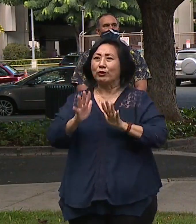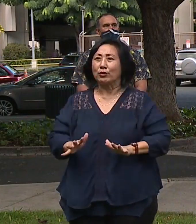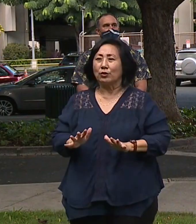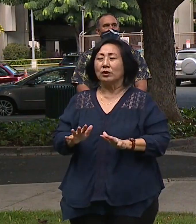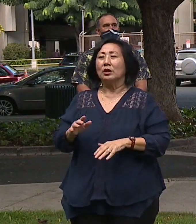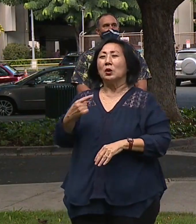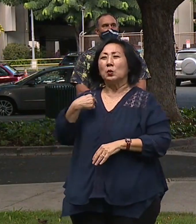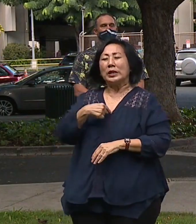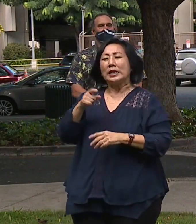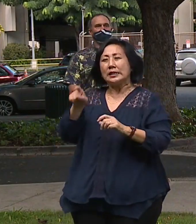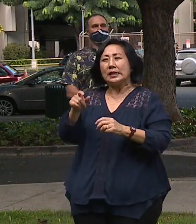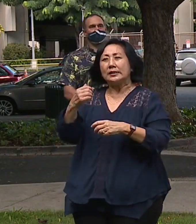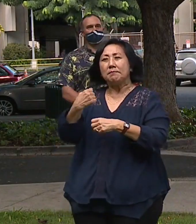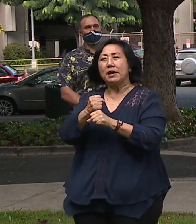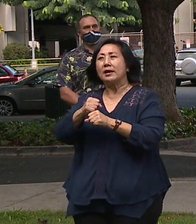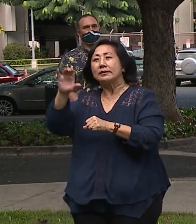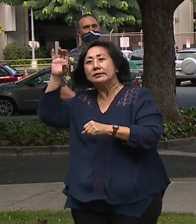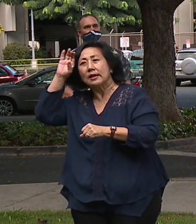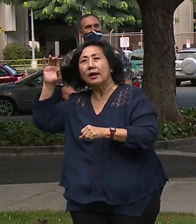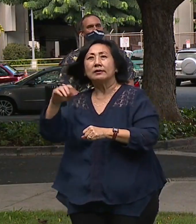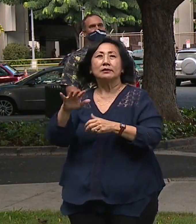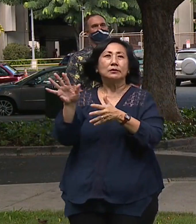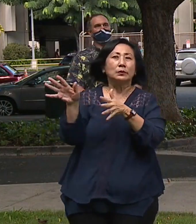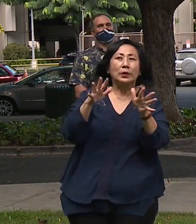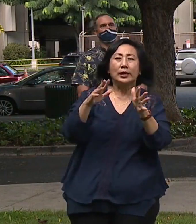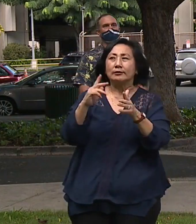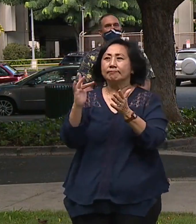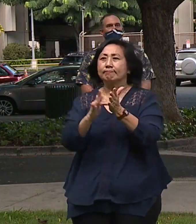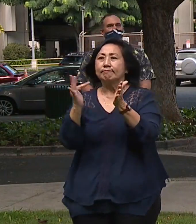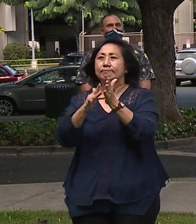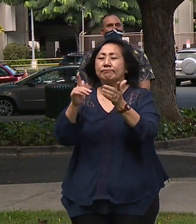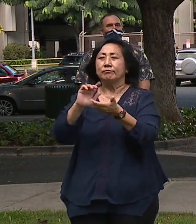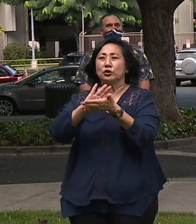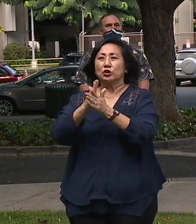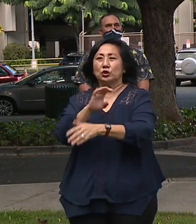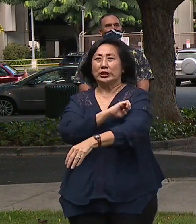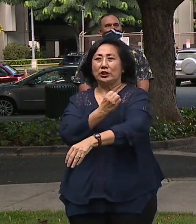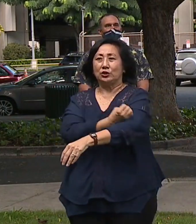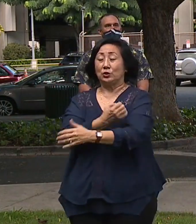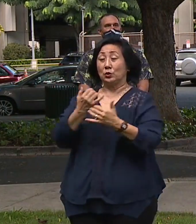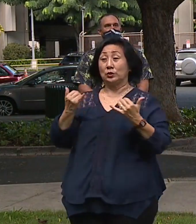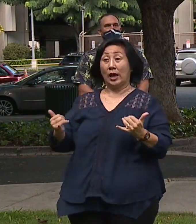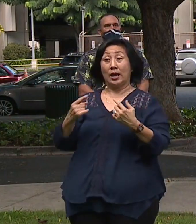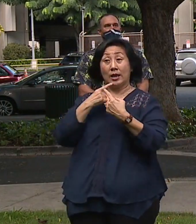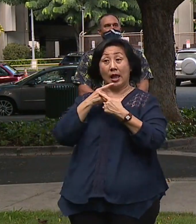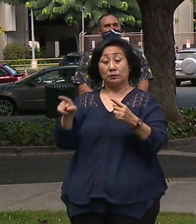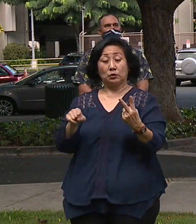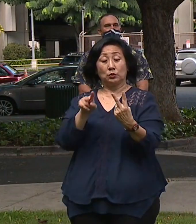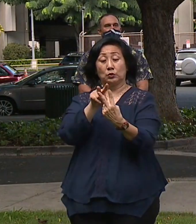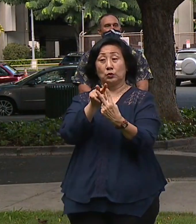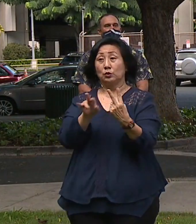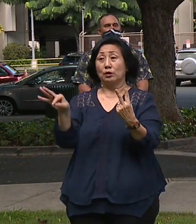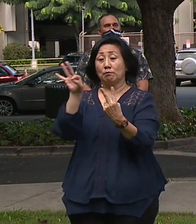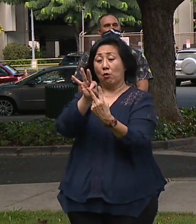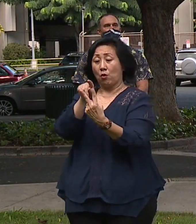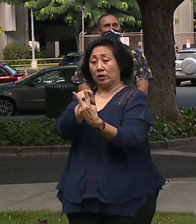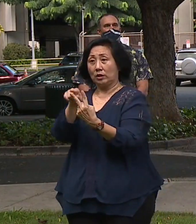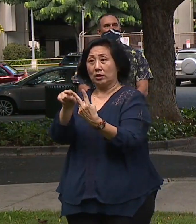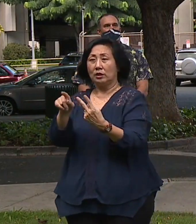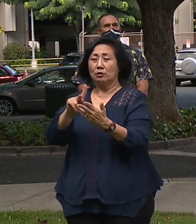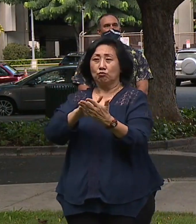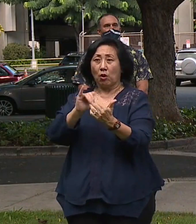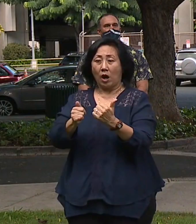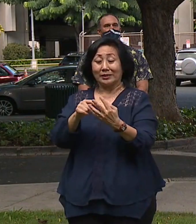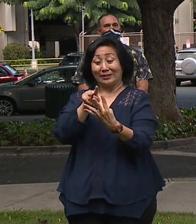that we move towards renewable energy and energy efficiency. And here today, we've got an announcement around two really important projects that